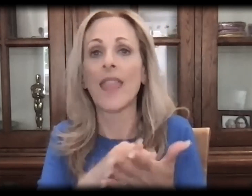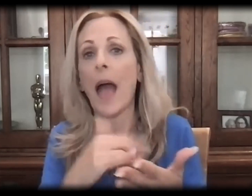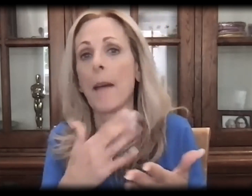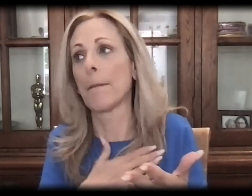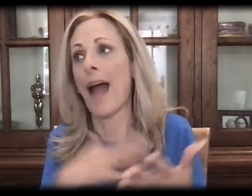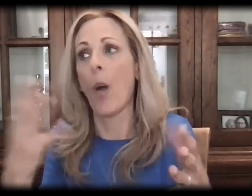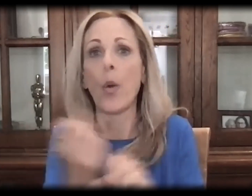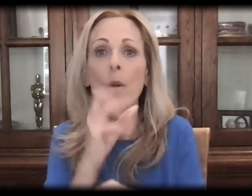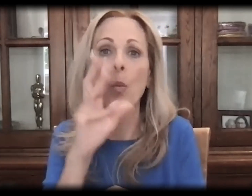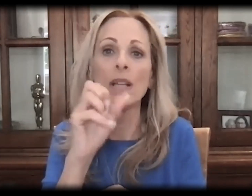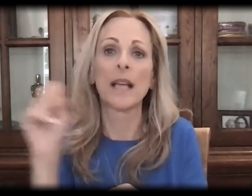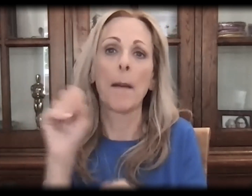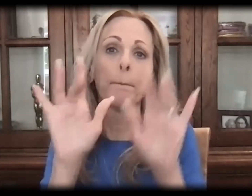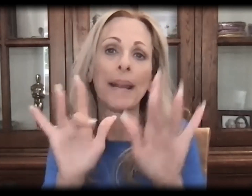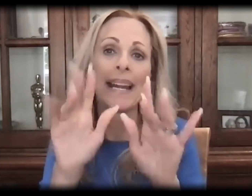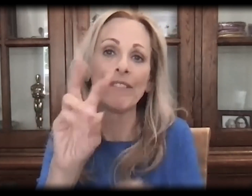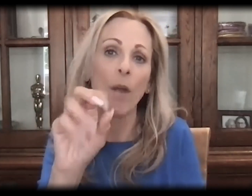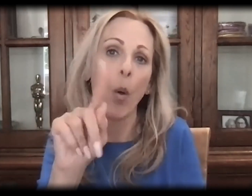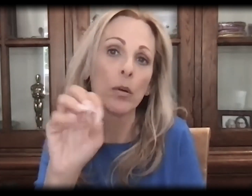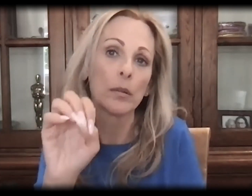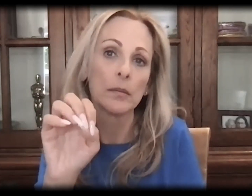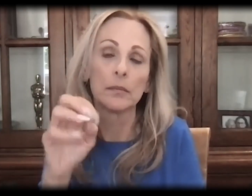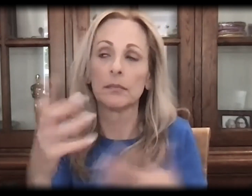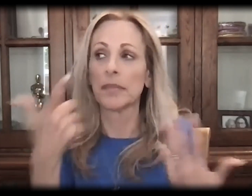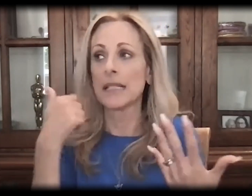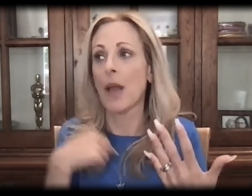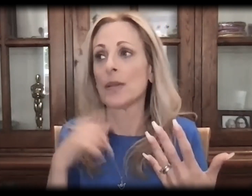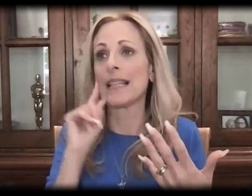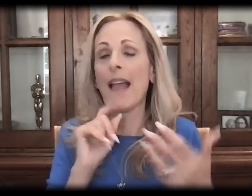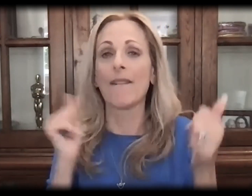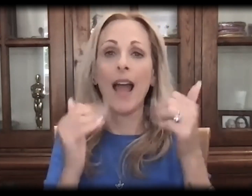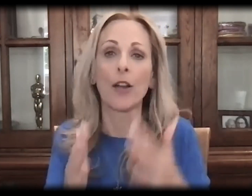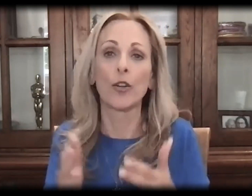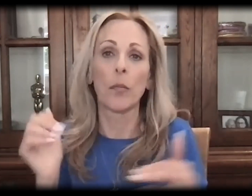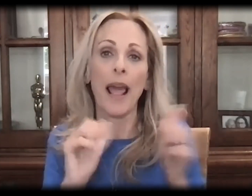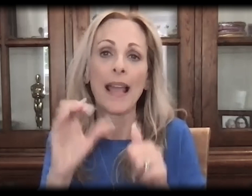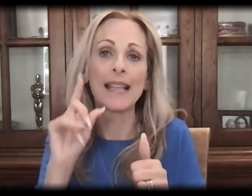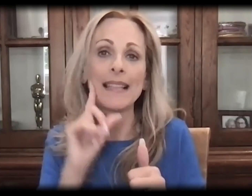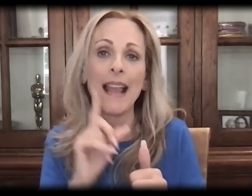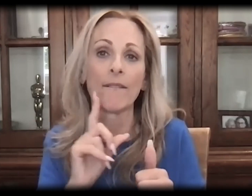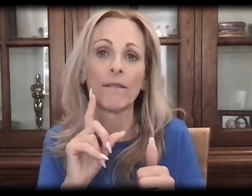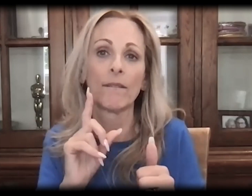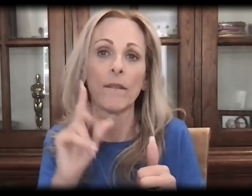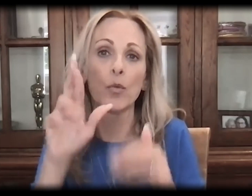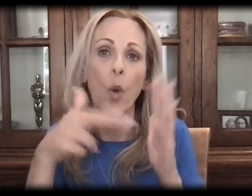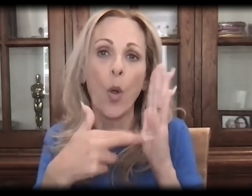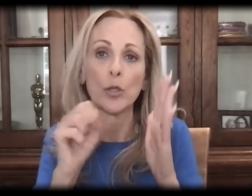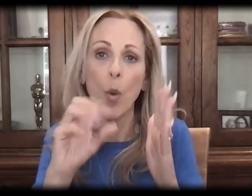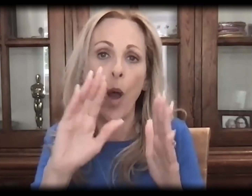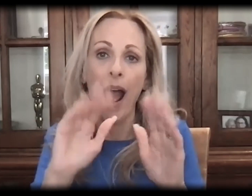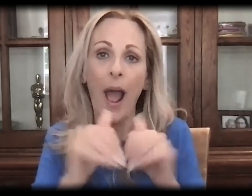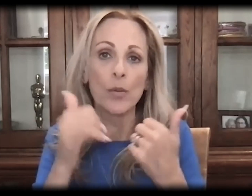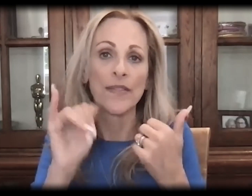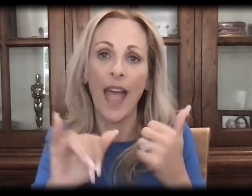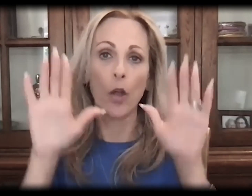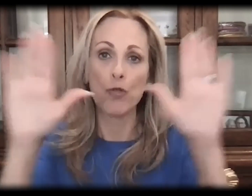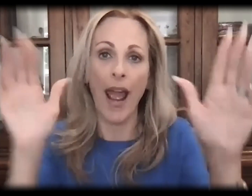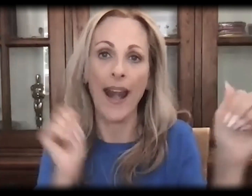one said that my win was the result of a pity vote. And I was a deaf actor in a deaf role. So how is that